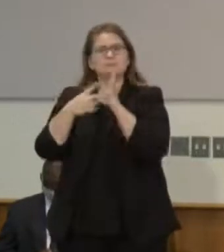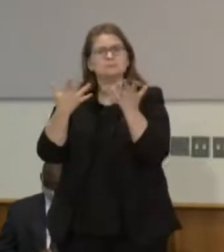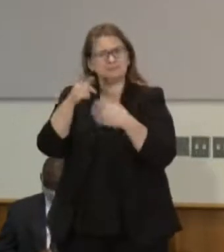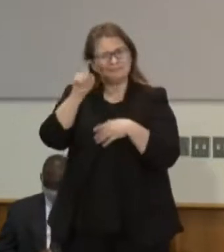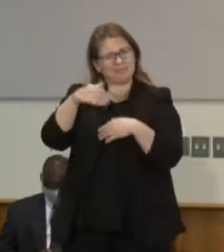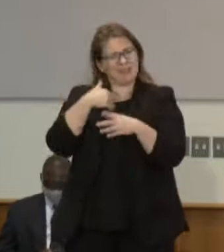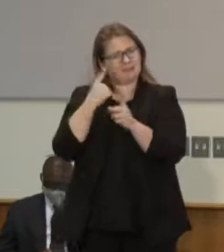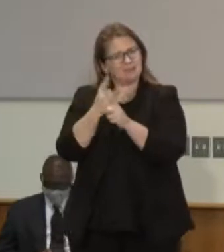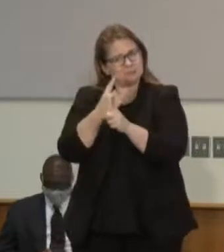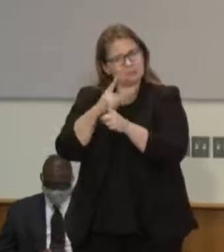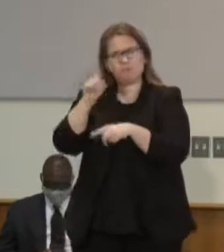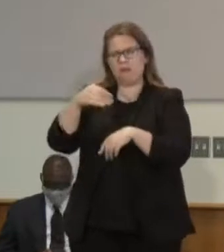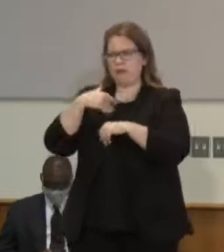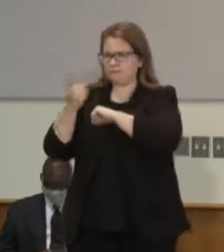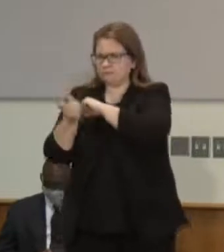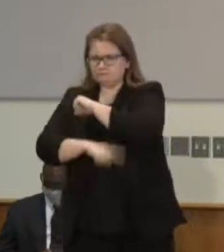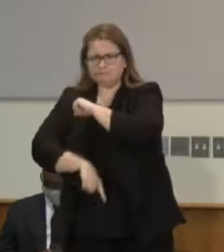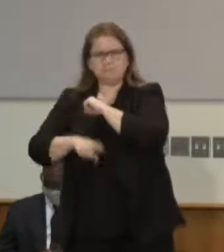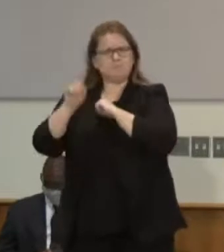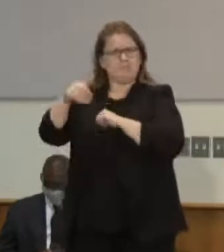analyze and